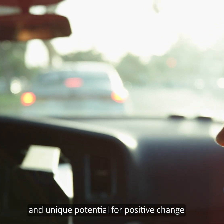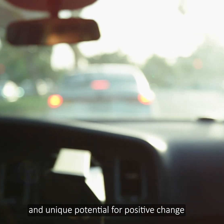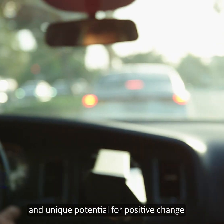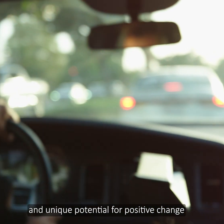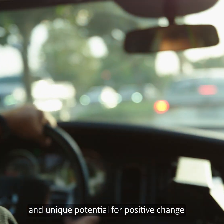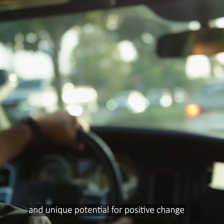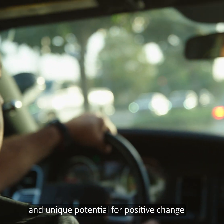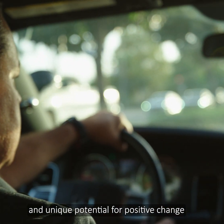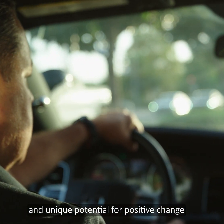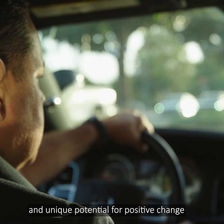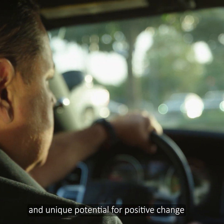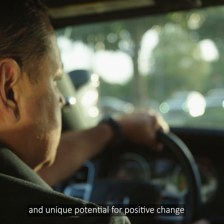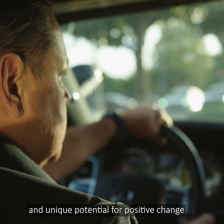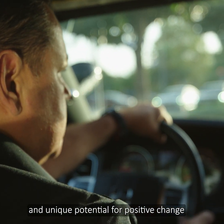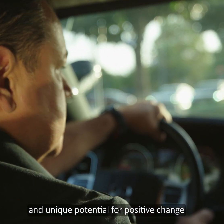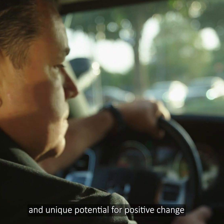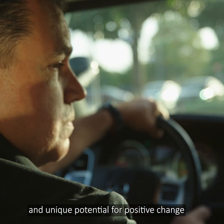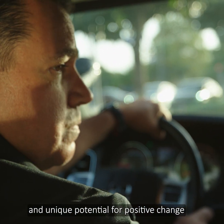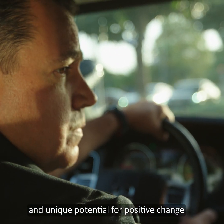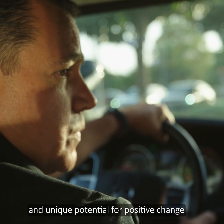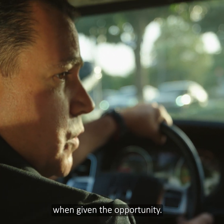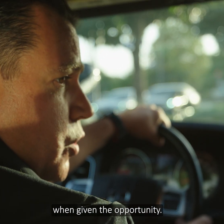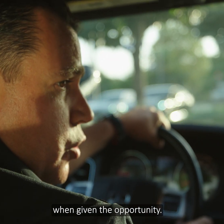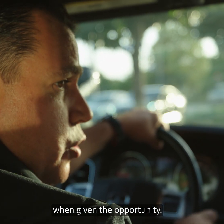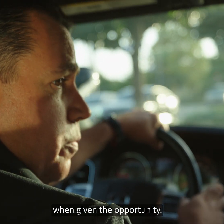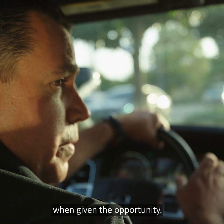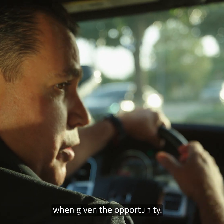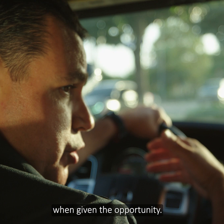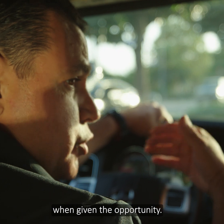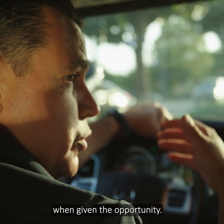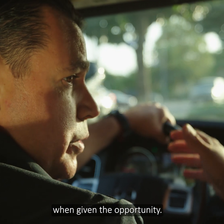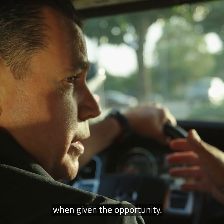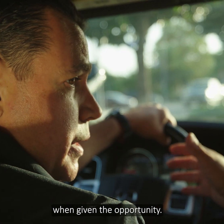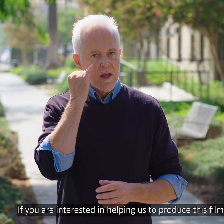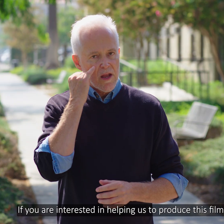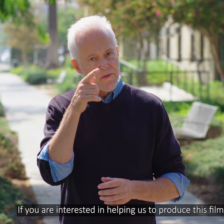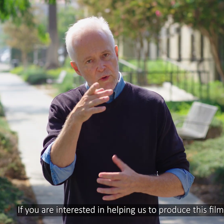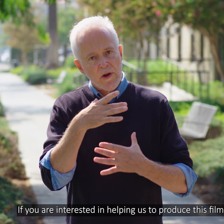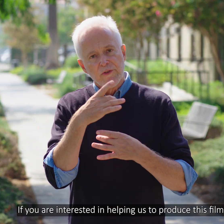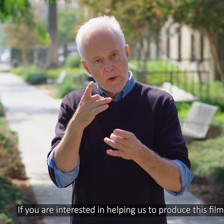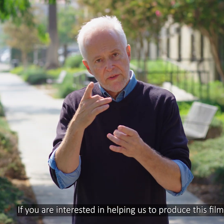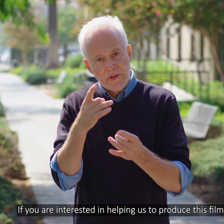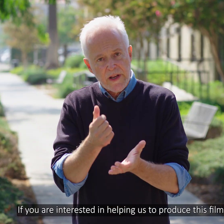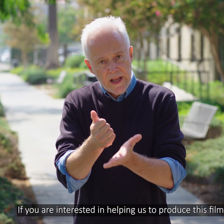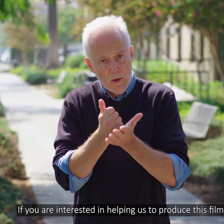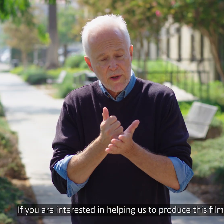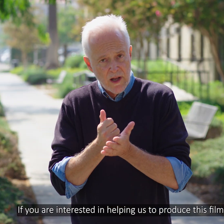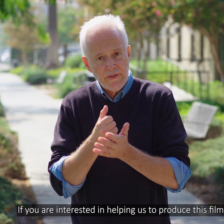potential for positive change when given the opportunity. If you're interested in helping us